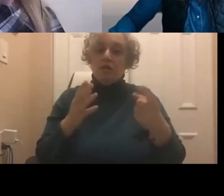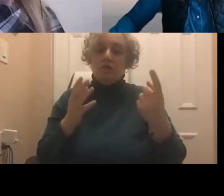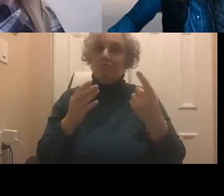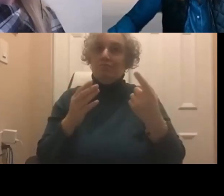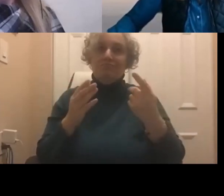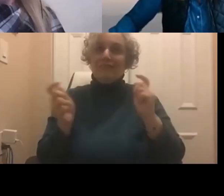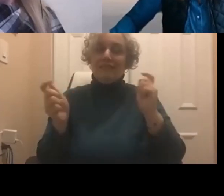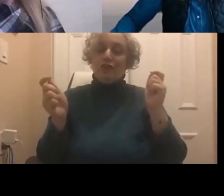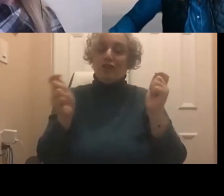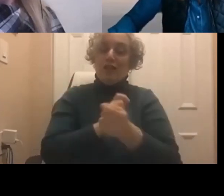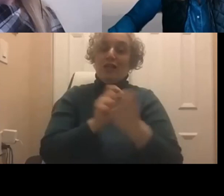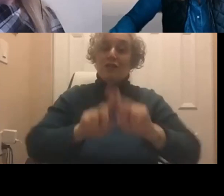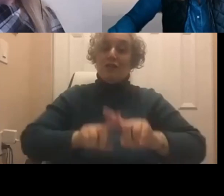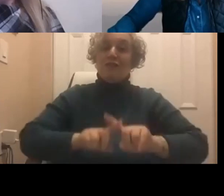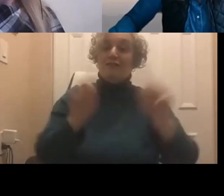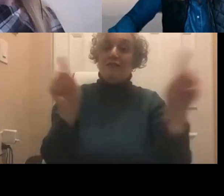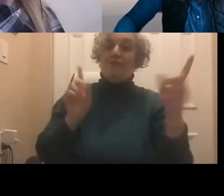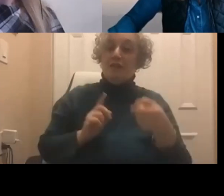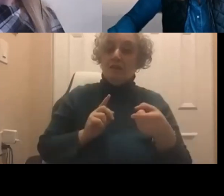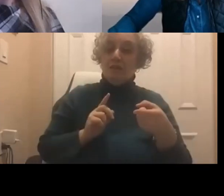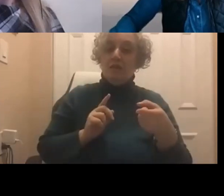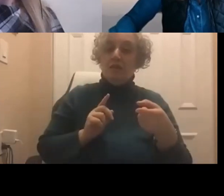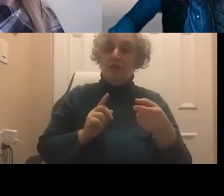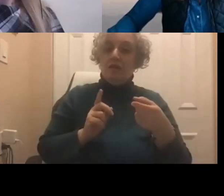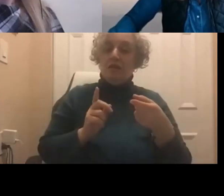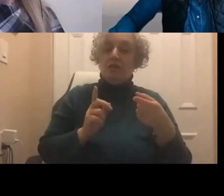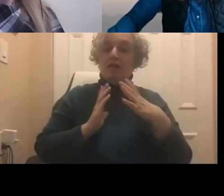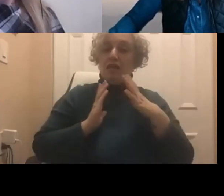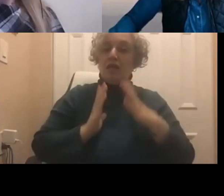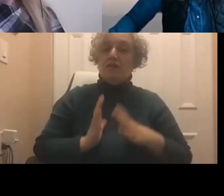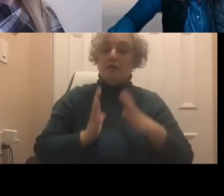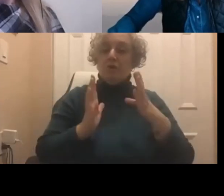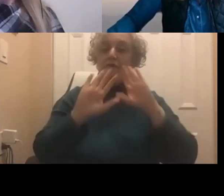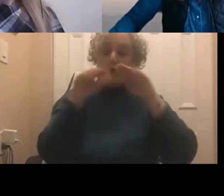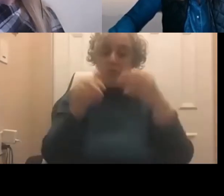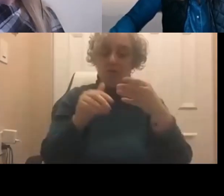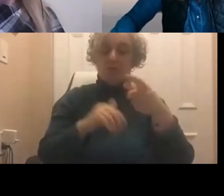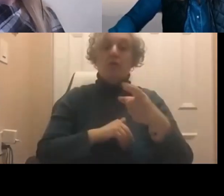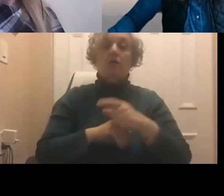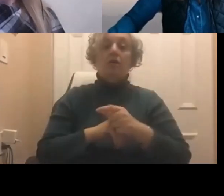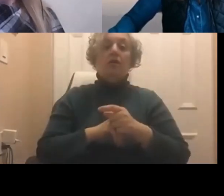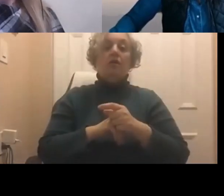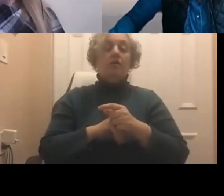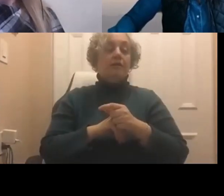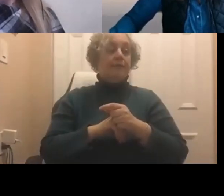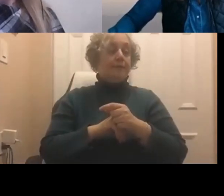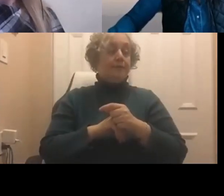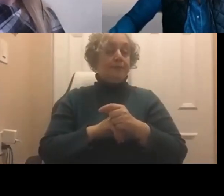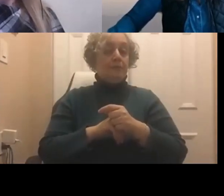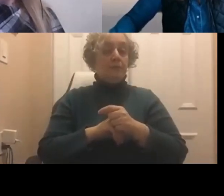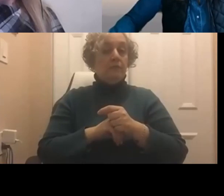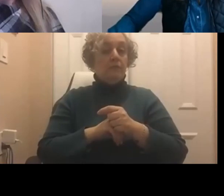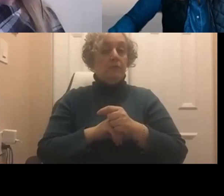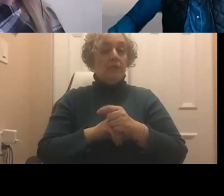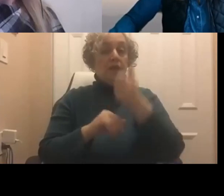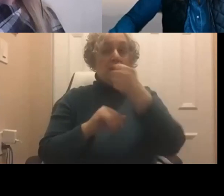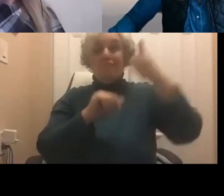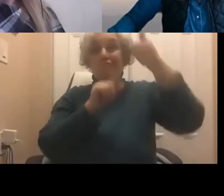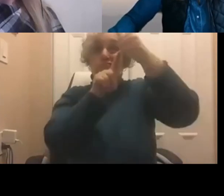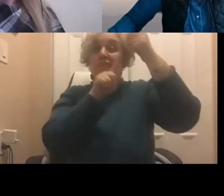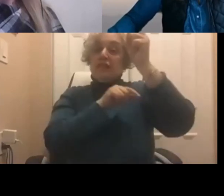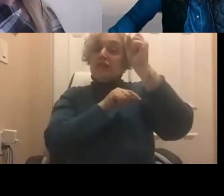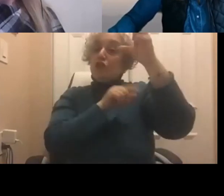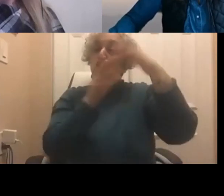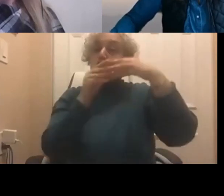very different, very customer oriented, driven by a senior leader who